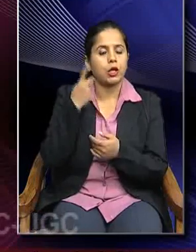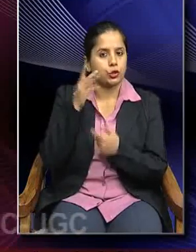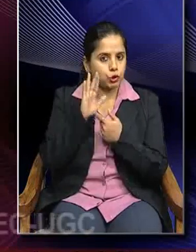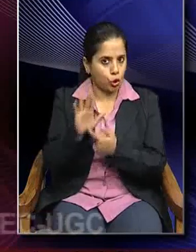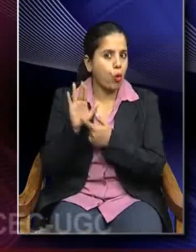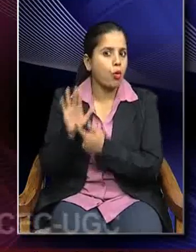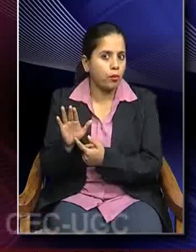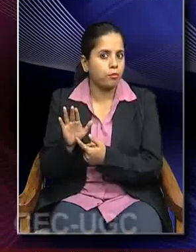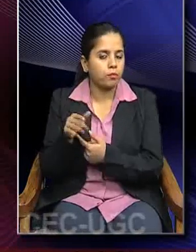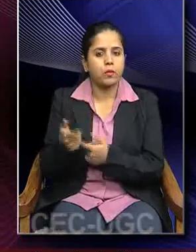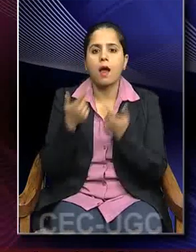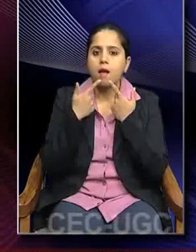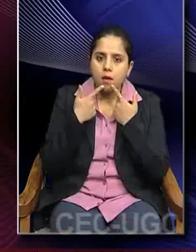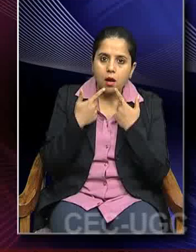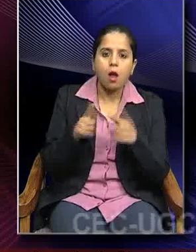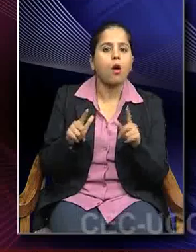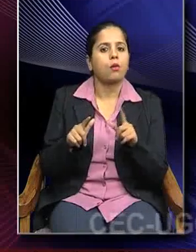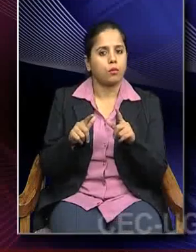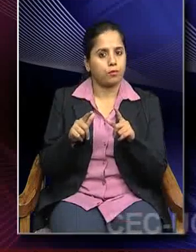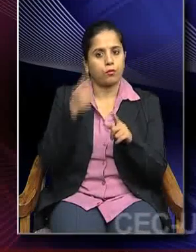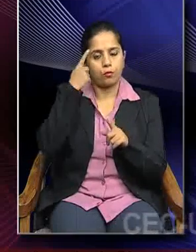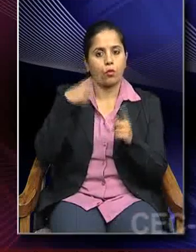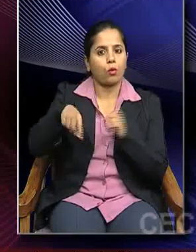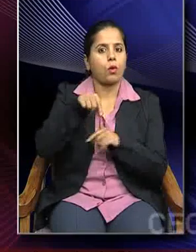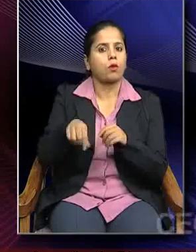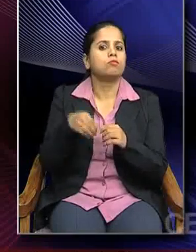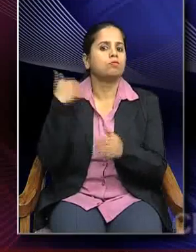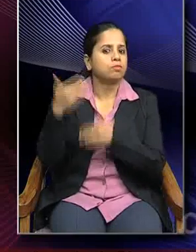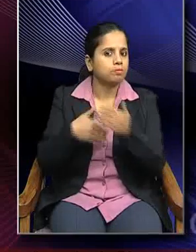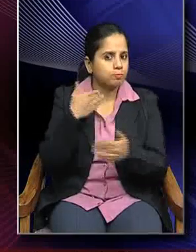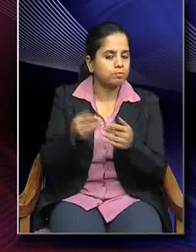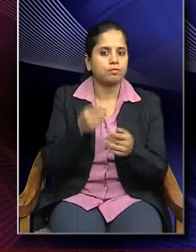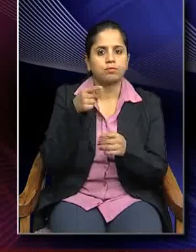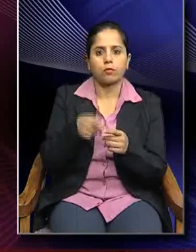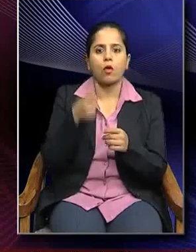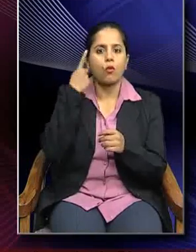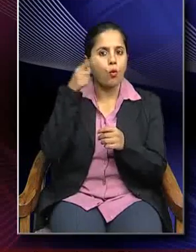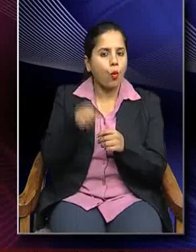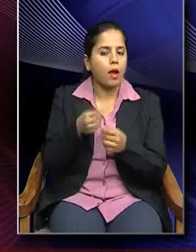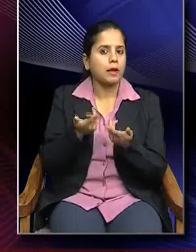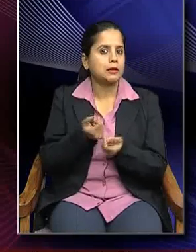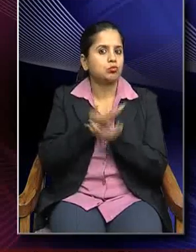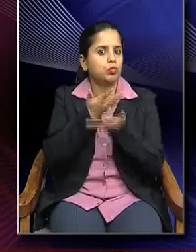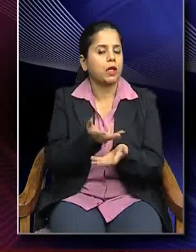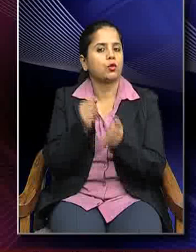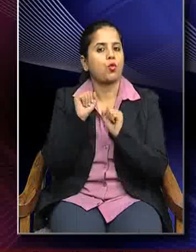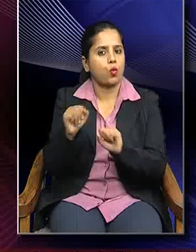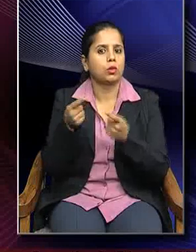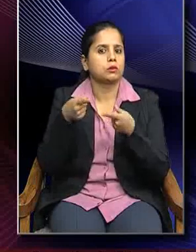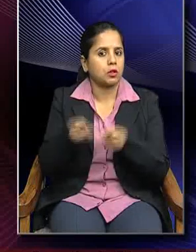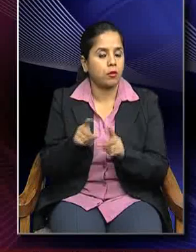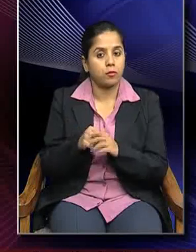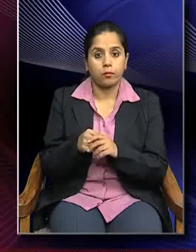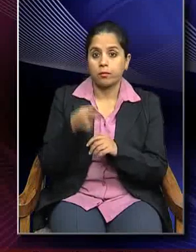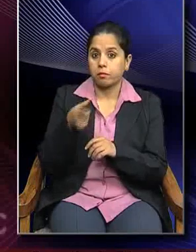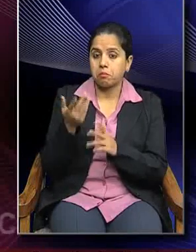that allowed this sculpturing tradition to express itself. Had